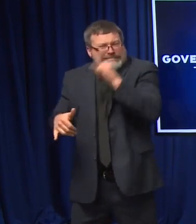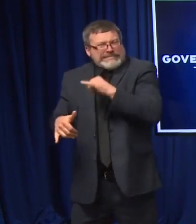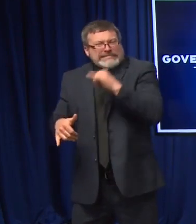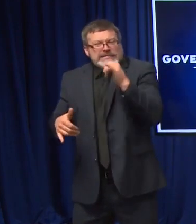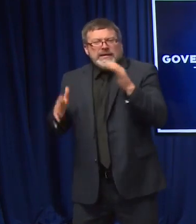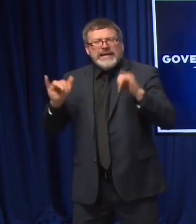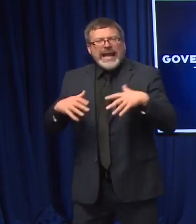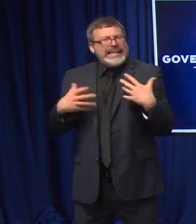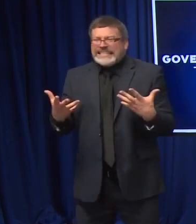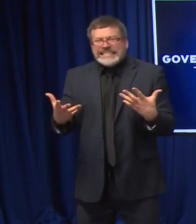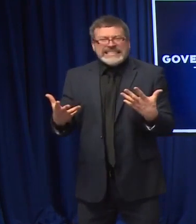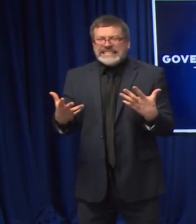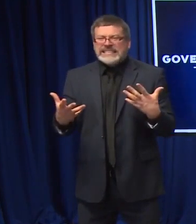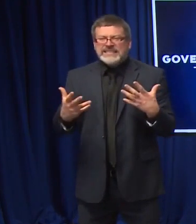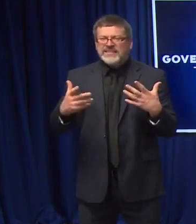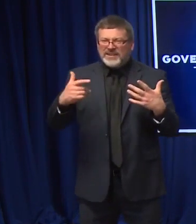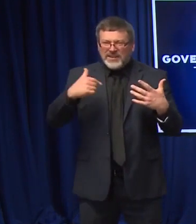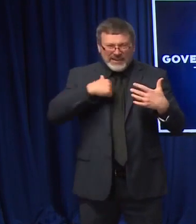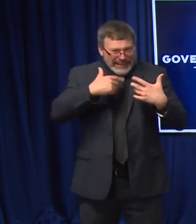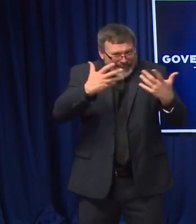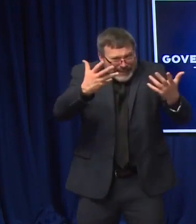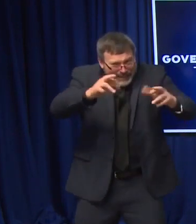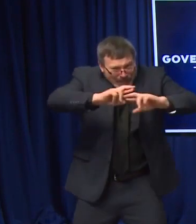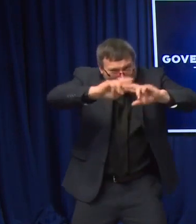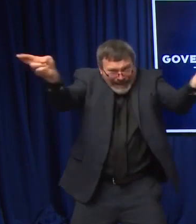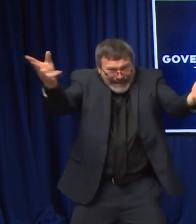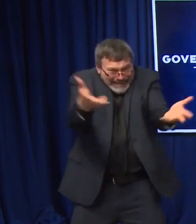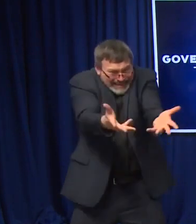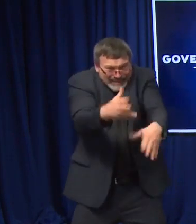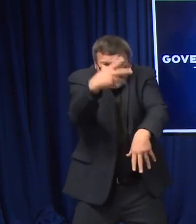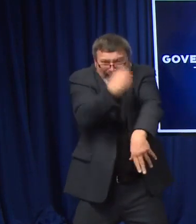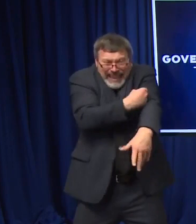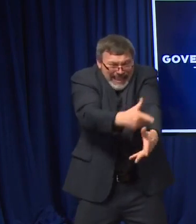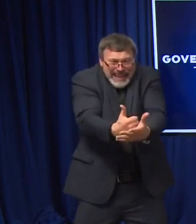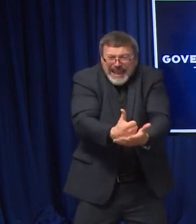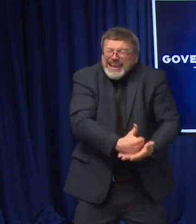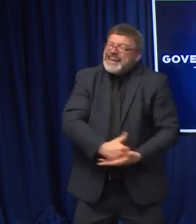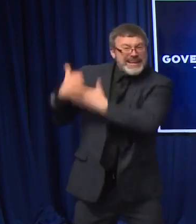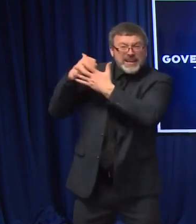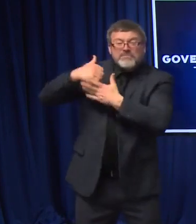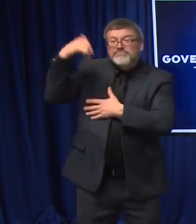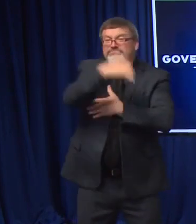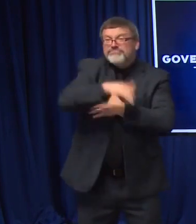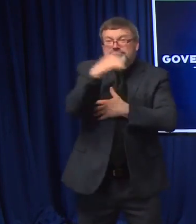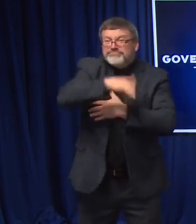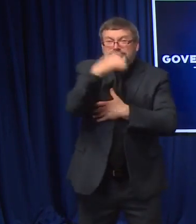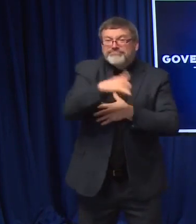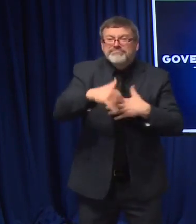to actually make sure that you, your family, and your community are safe, and we're imploring folks to do so.